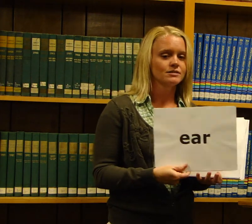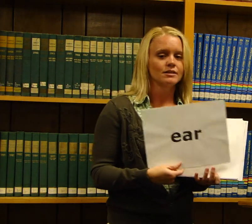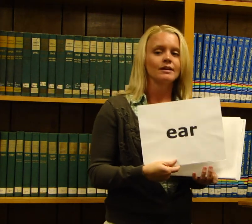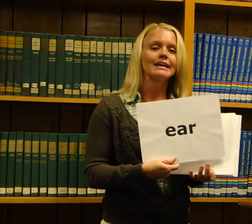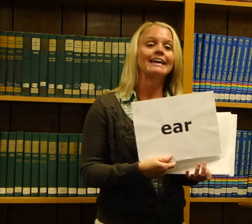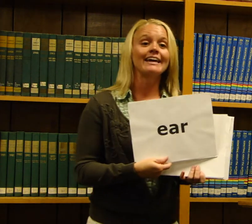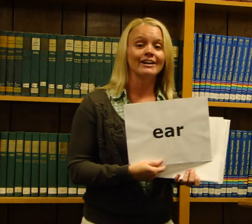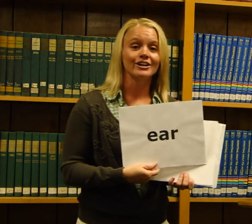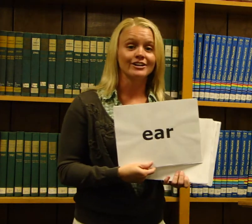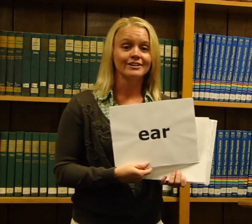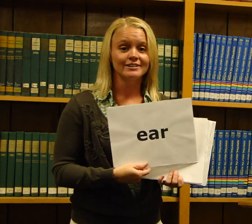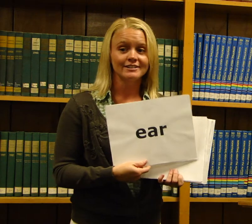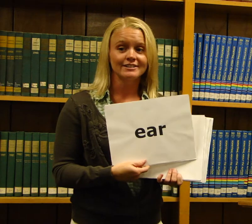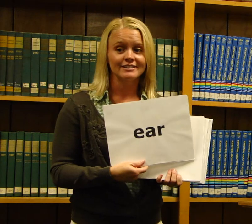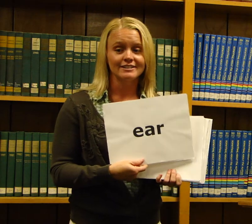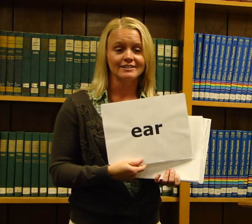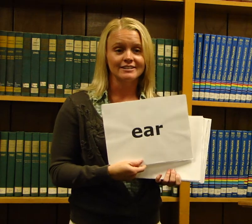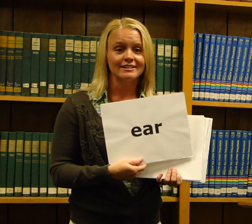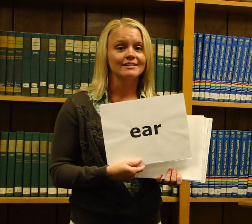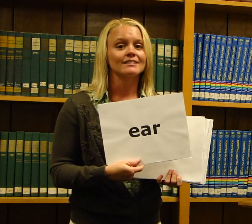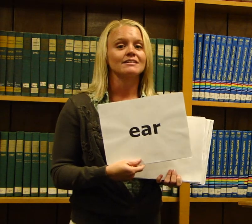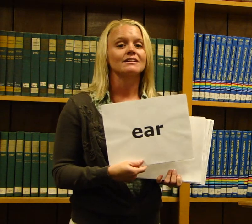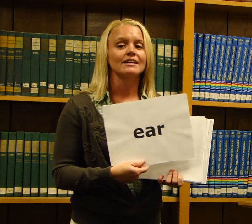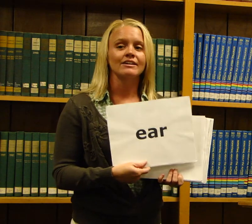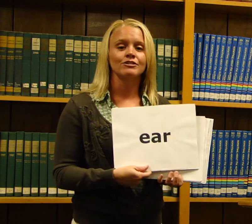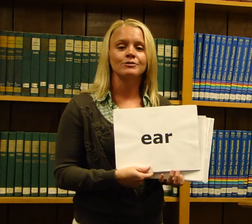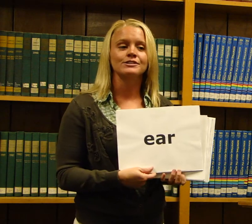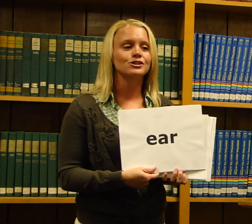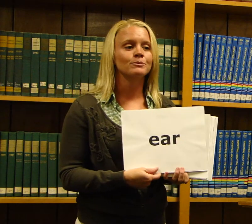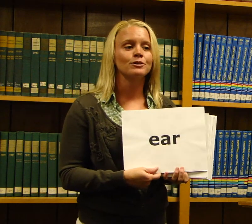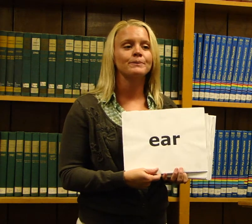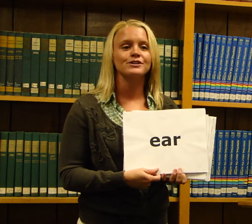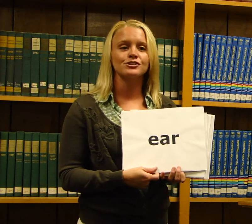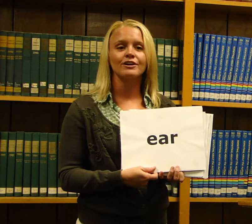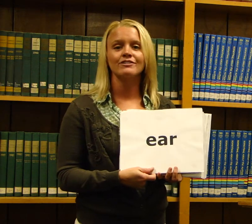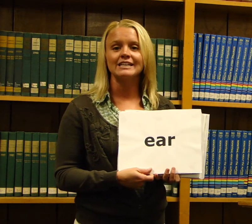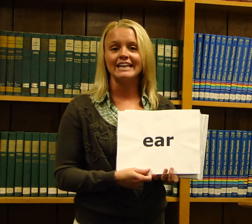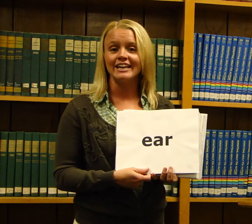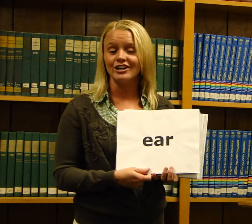Ear. Can everyone show me your picture of an ear?